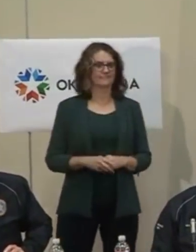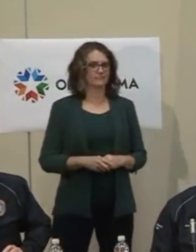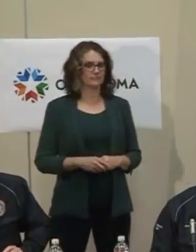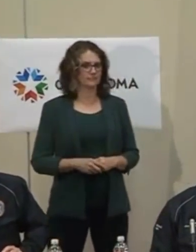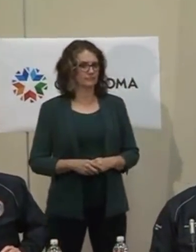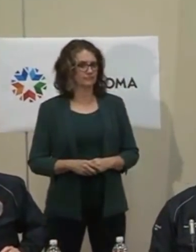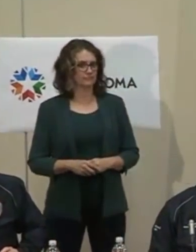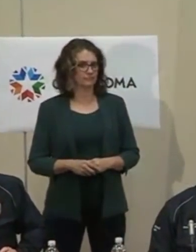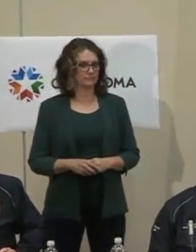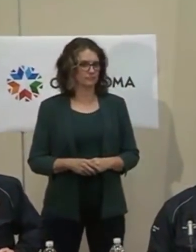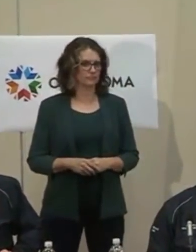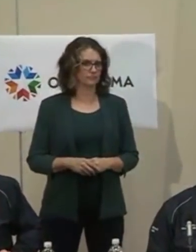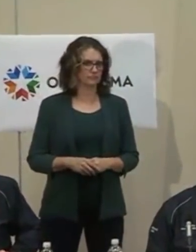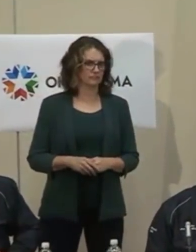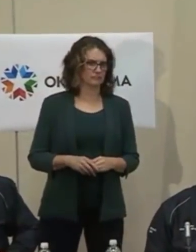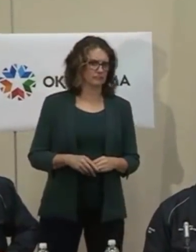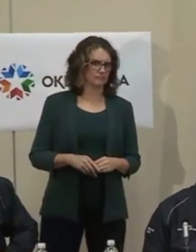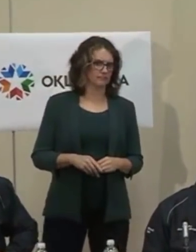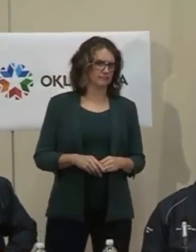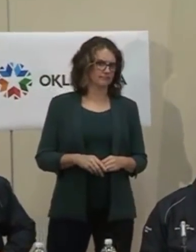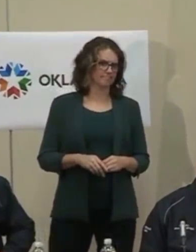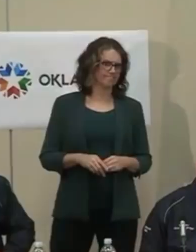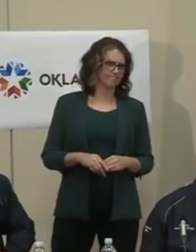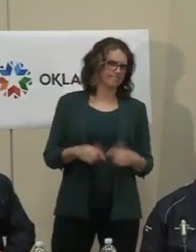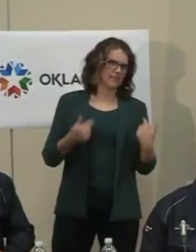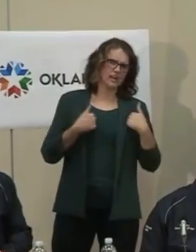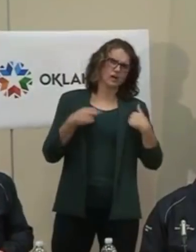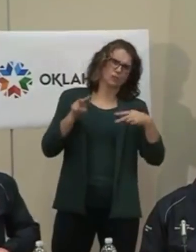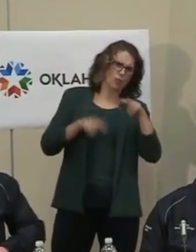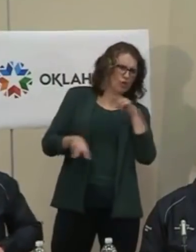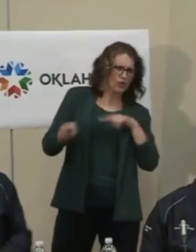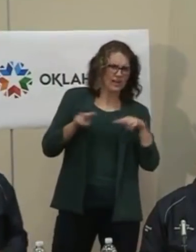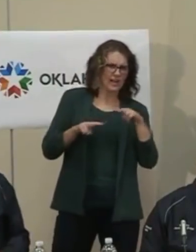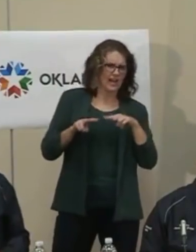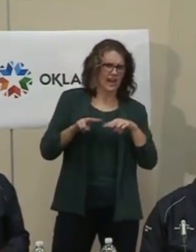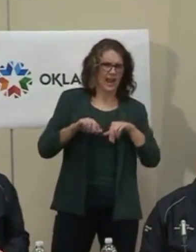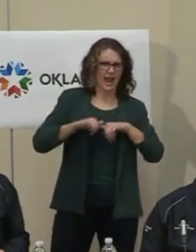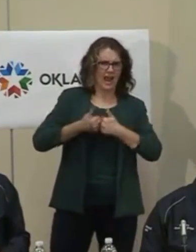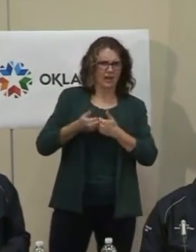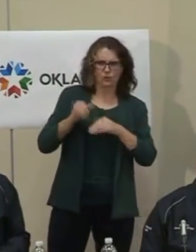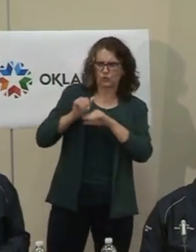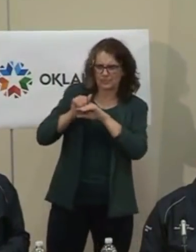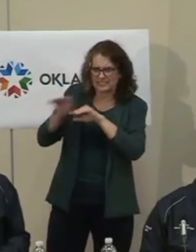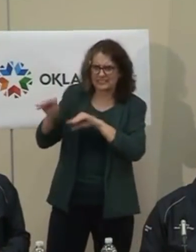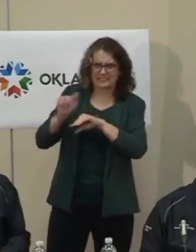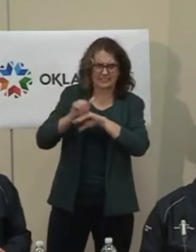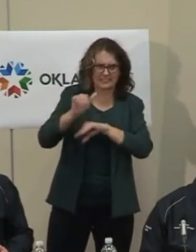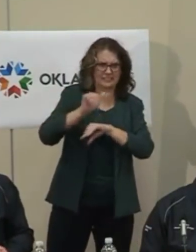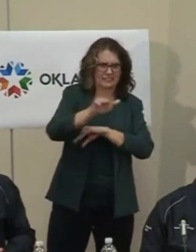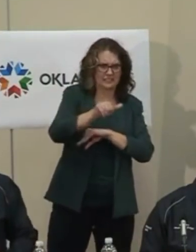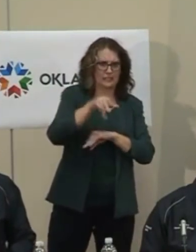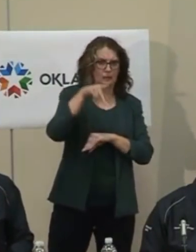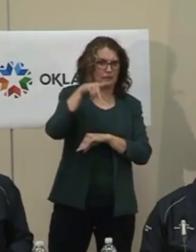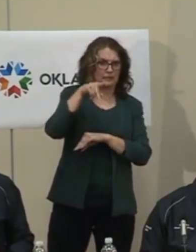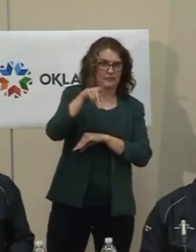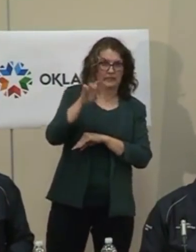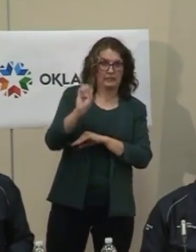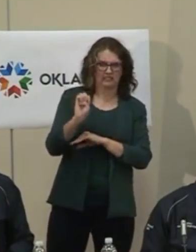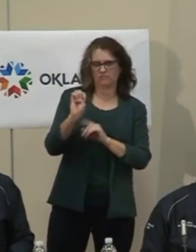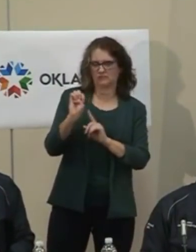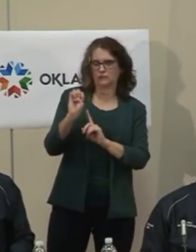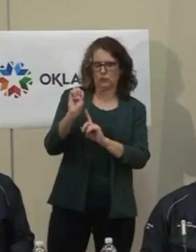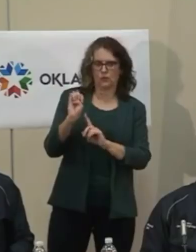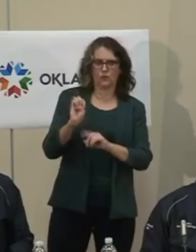been looking at is, you know, how do we go about deploying PPE? We want to make sure that we're getting the resources to the right